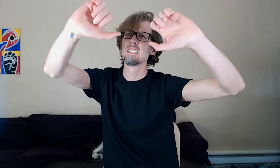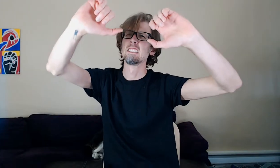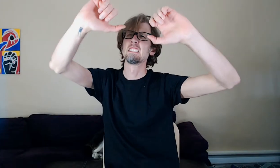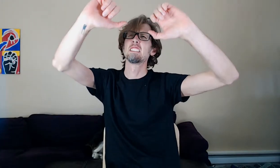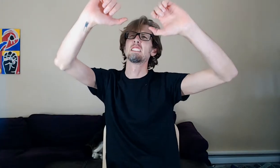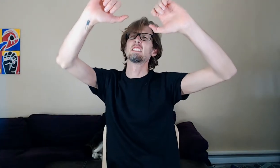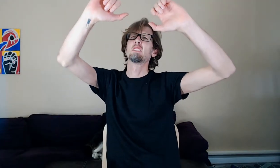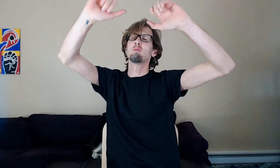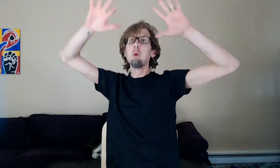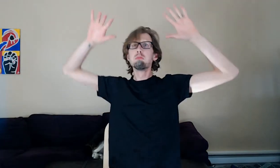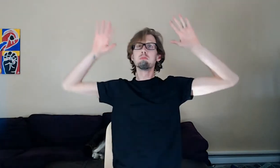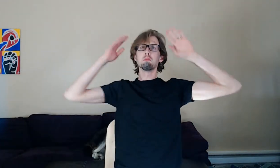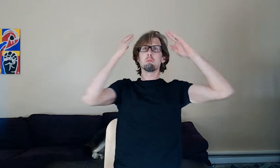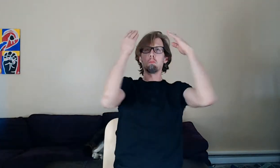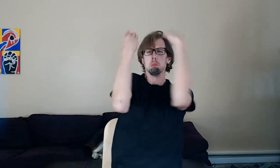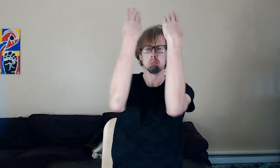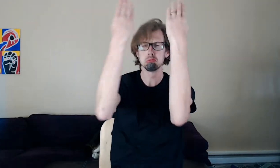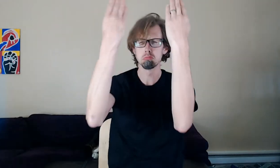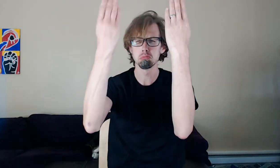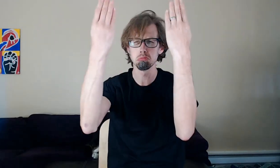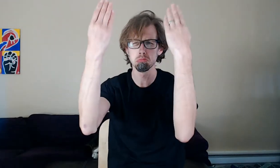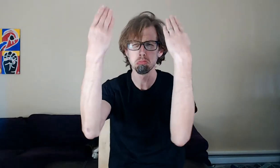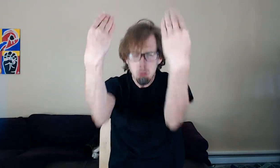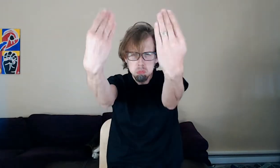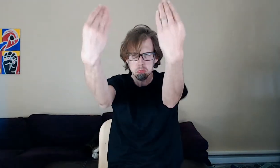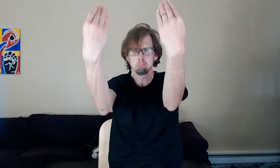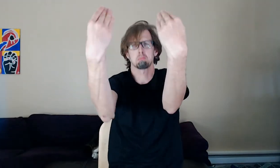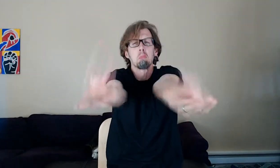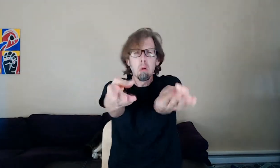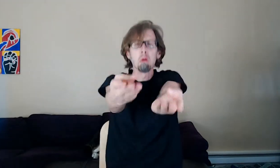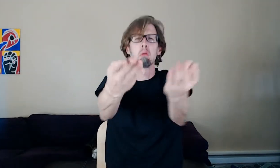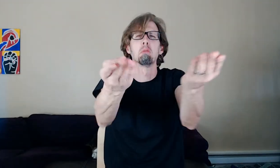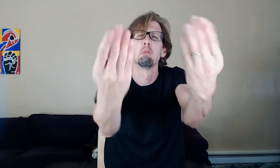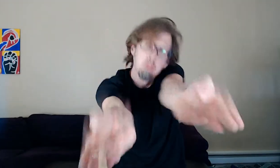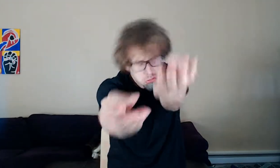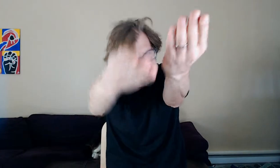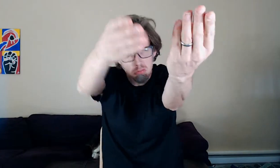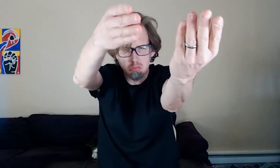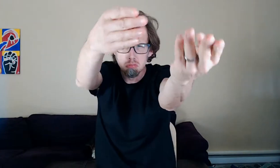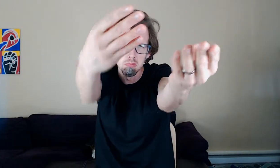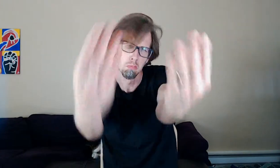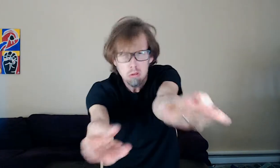here, but I also want to double check with this thing. This will tell you whether electricity is running through a wire.